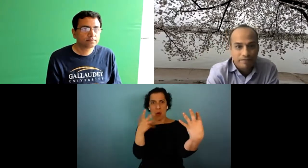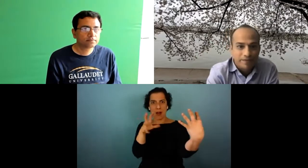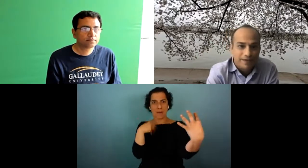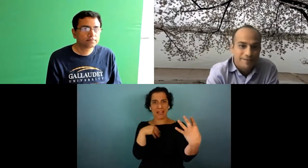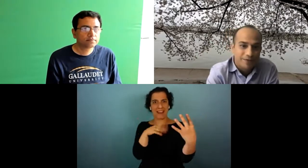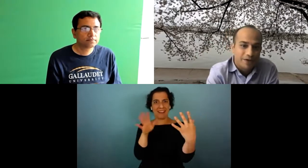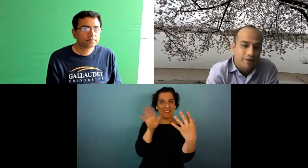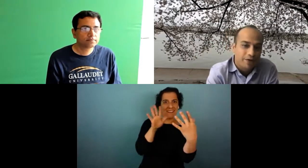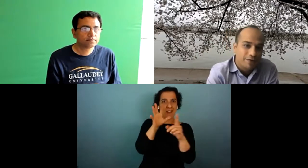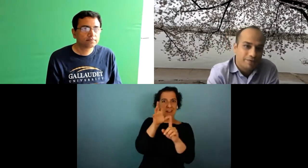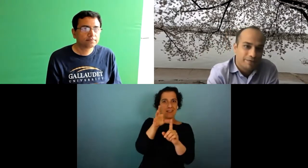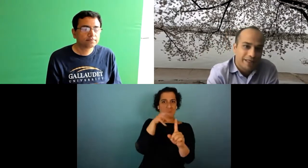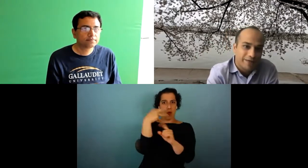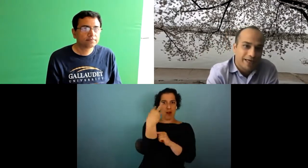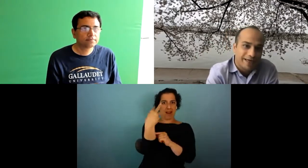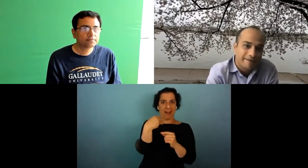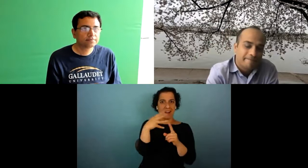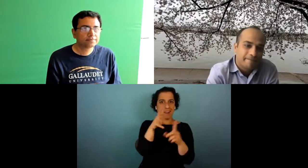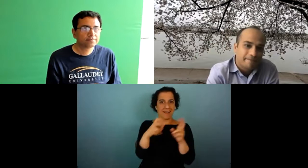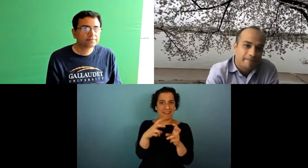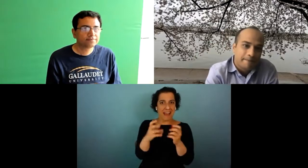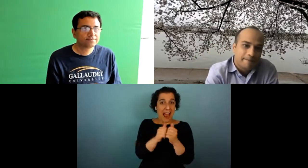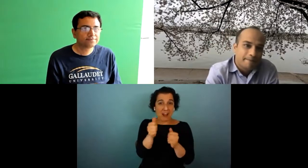so how do you deal with that